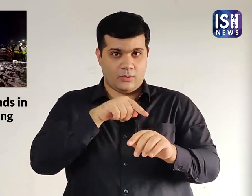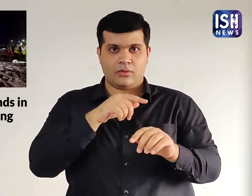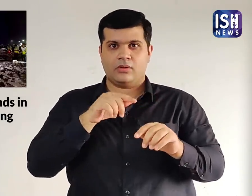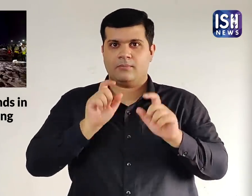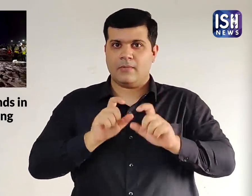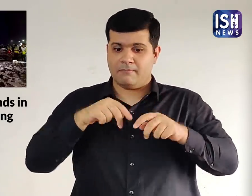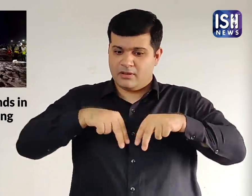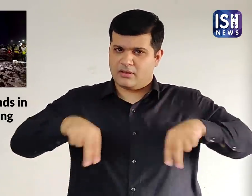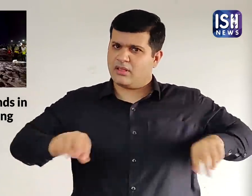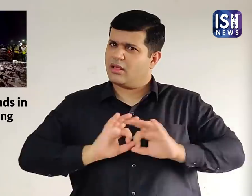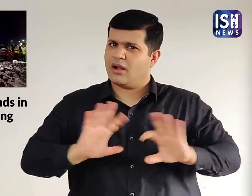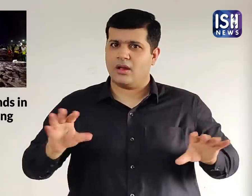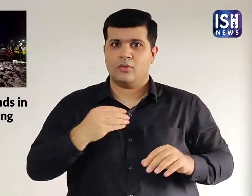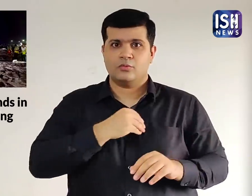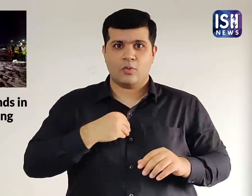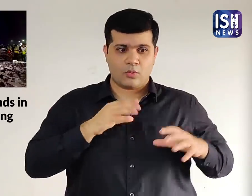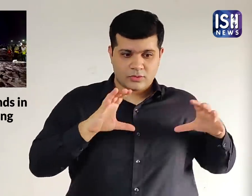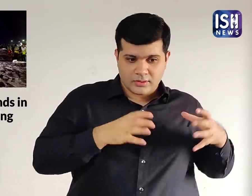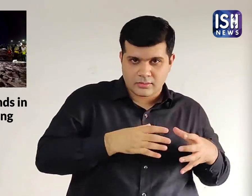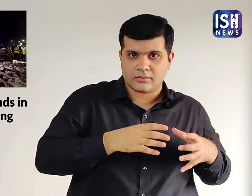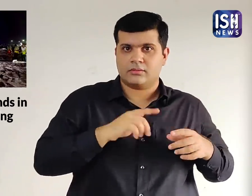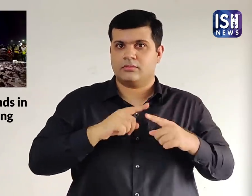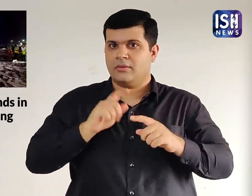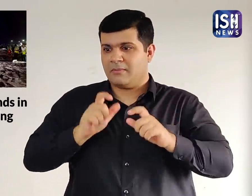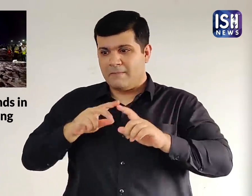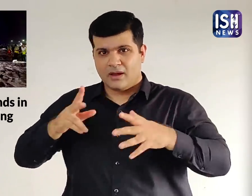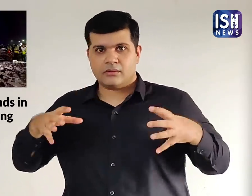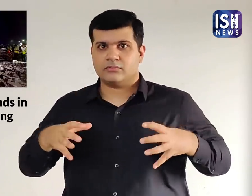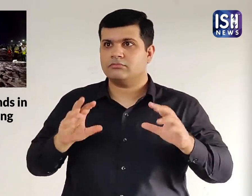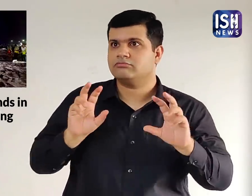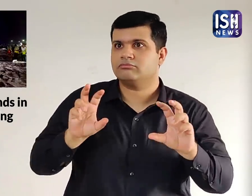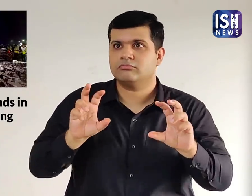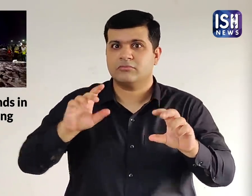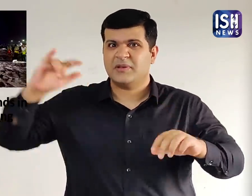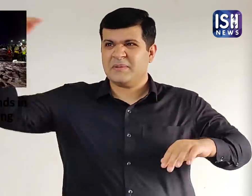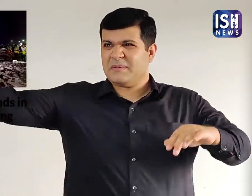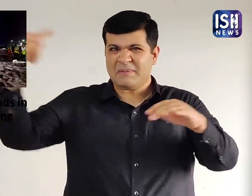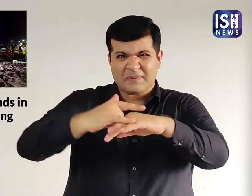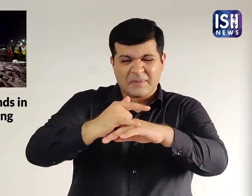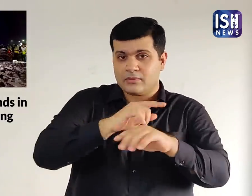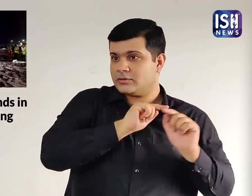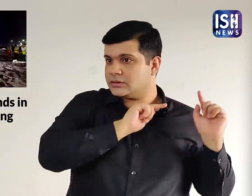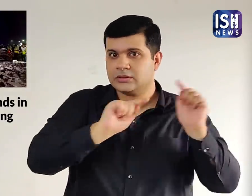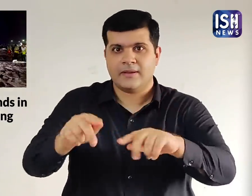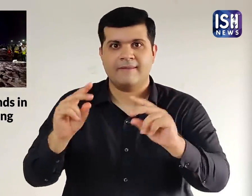Fire and rescue responders and a medical team were on standby to safely evacuate the passengers.